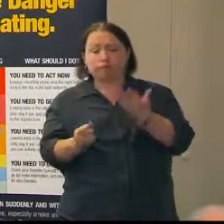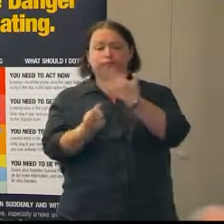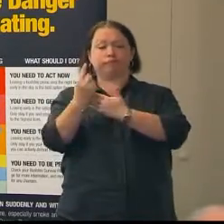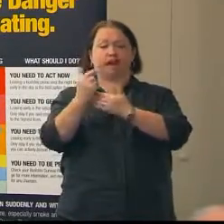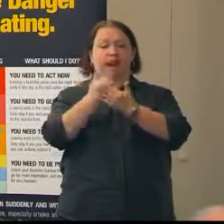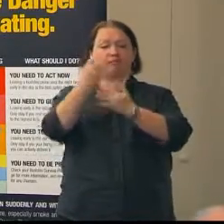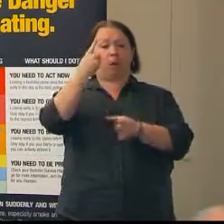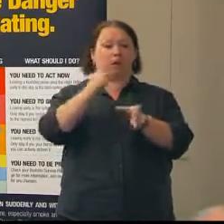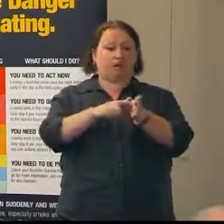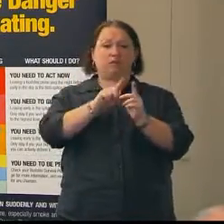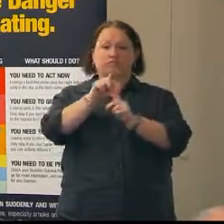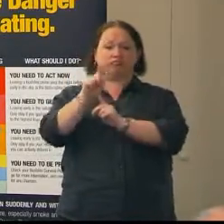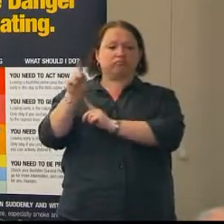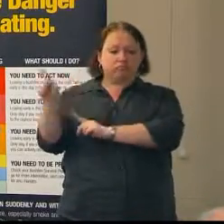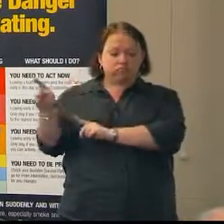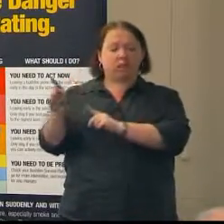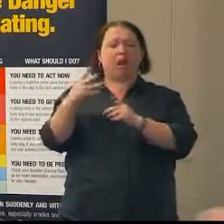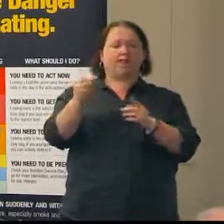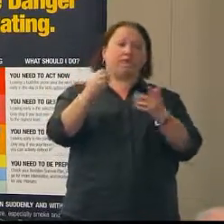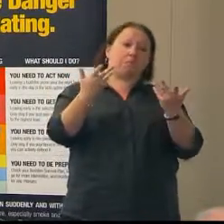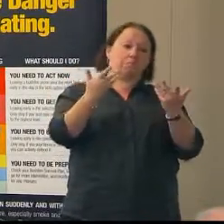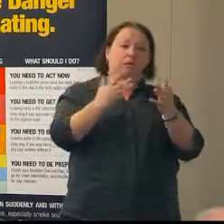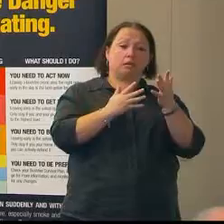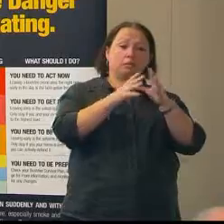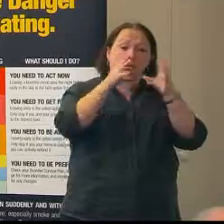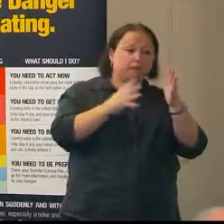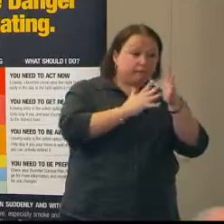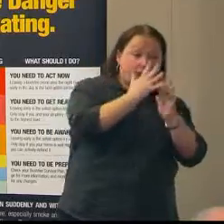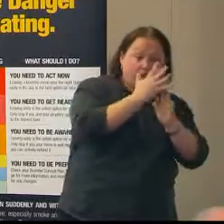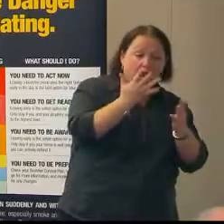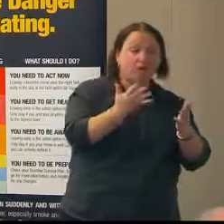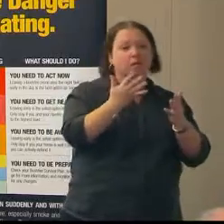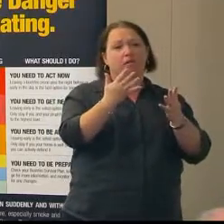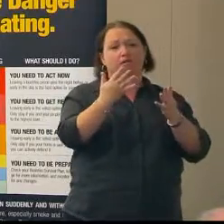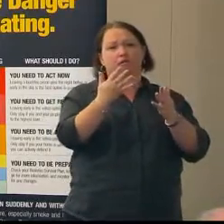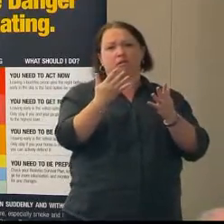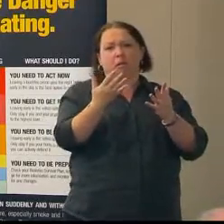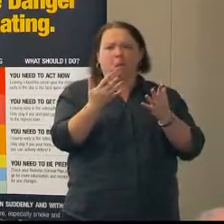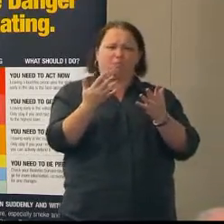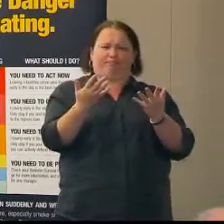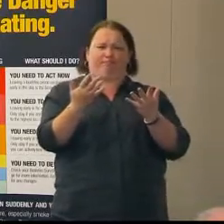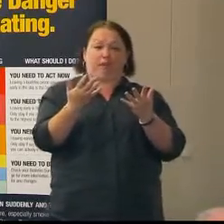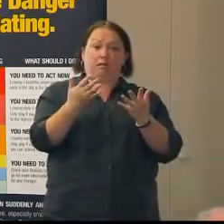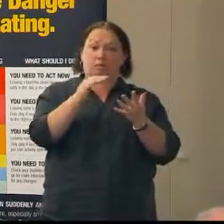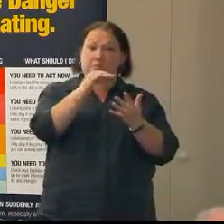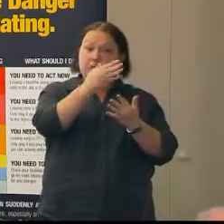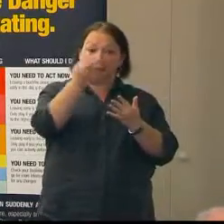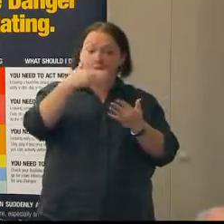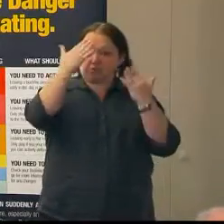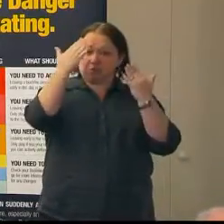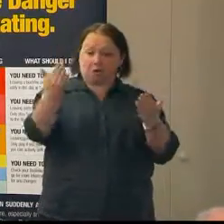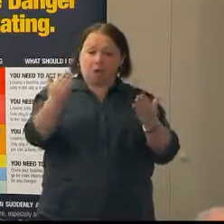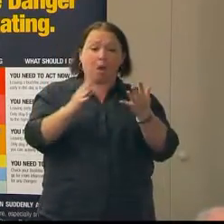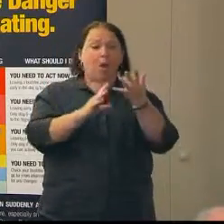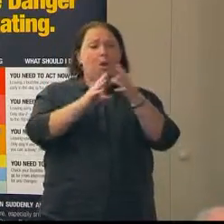year, ranging from bushfire, but an overly well-known fact is that bushfire